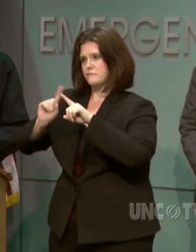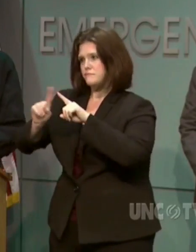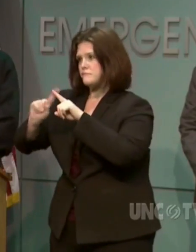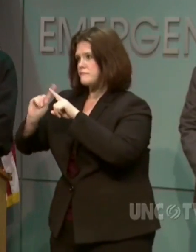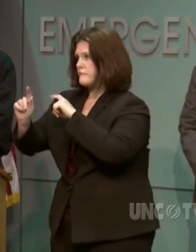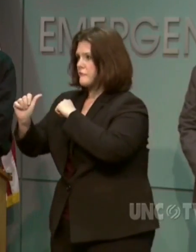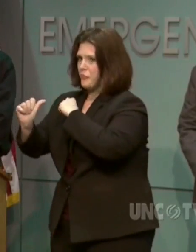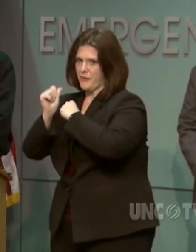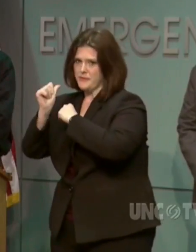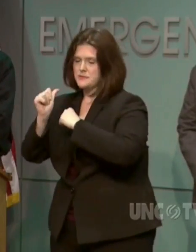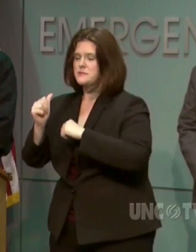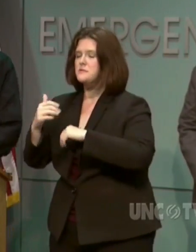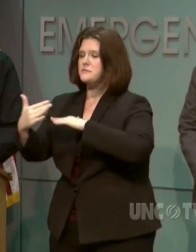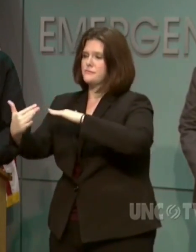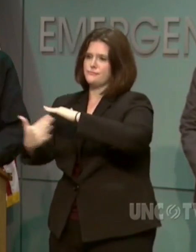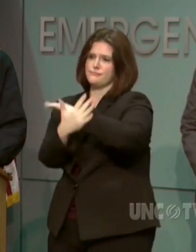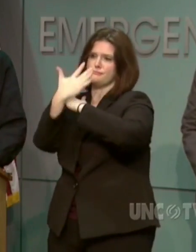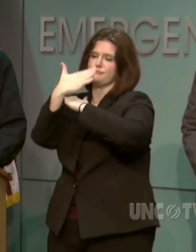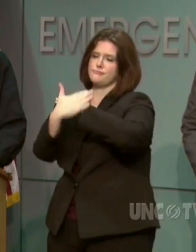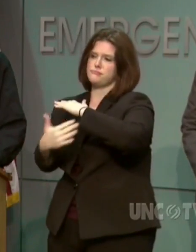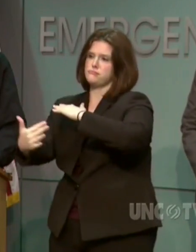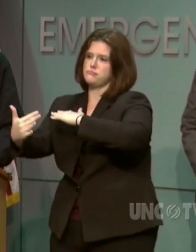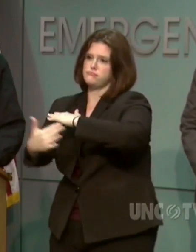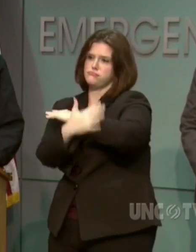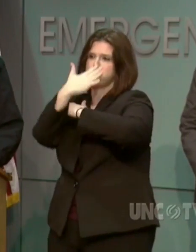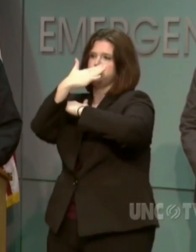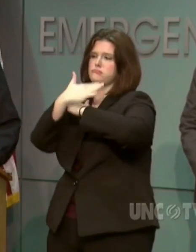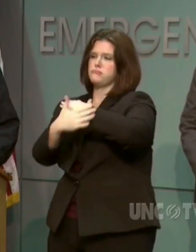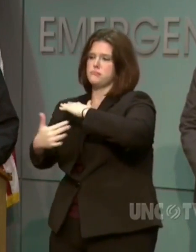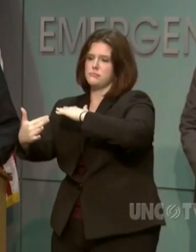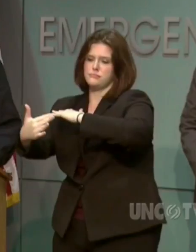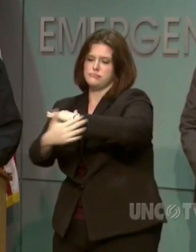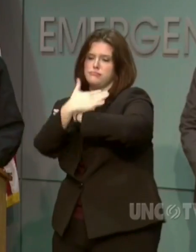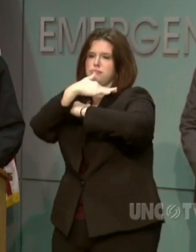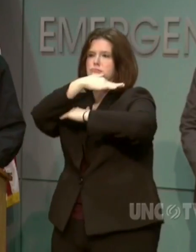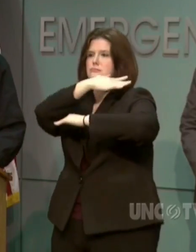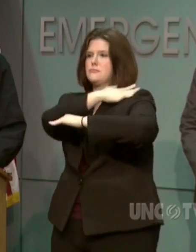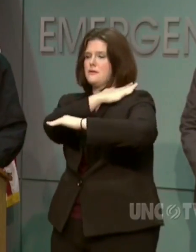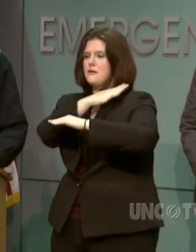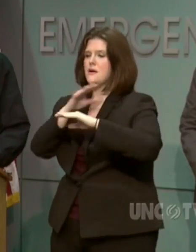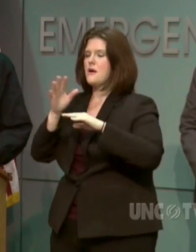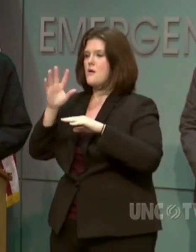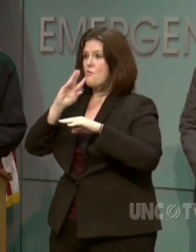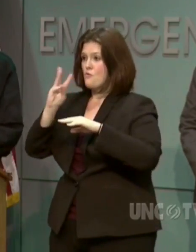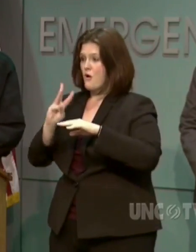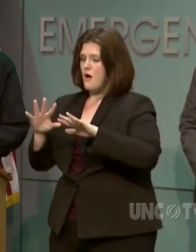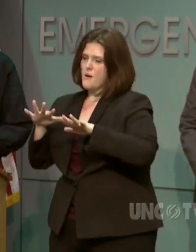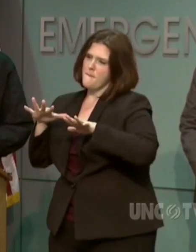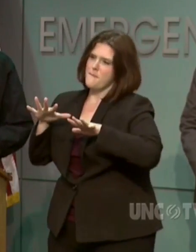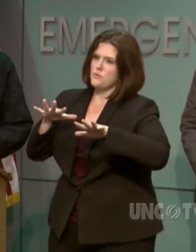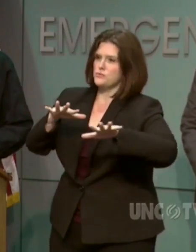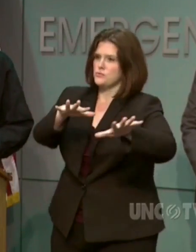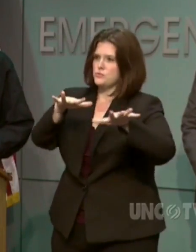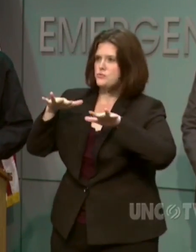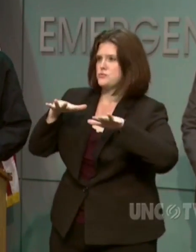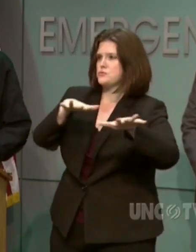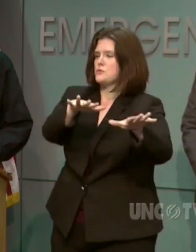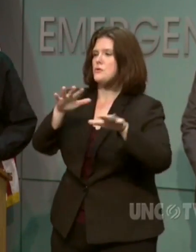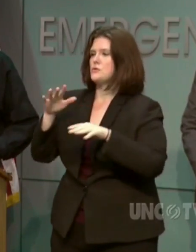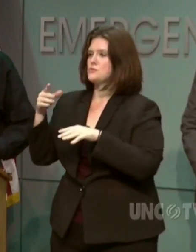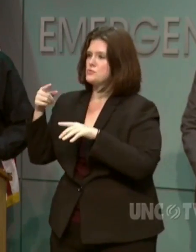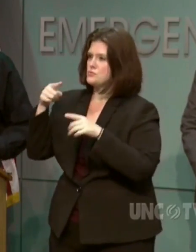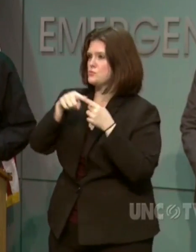Storm surge pounding our beaches, pushing seawater into rivers, and flooding homes and other